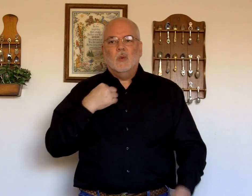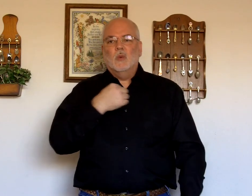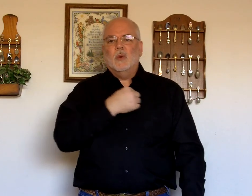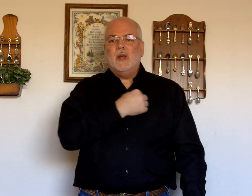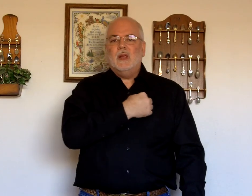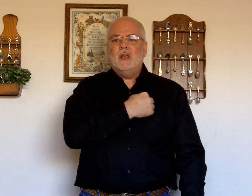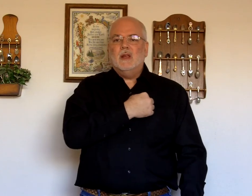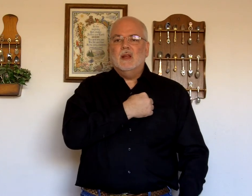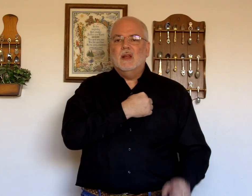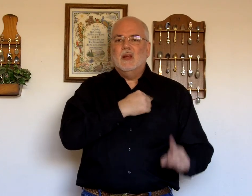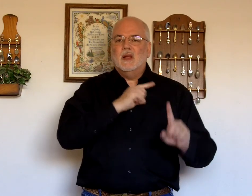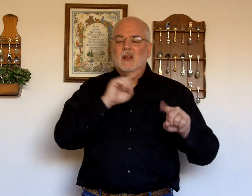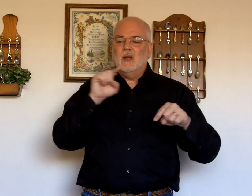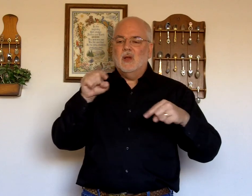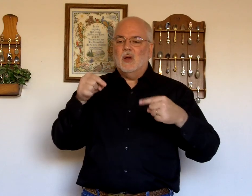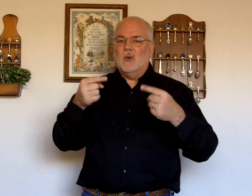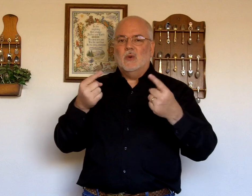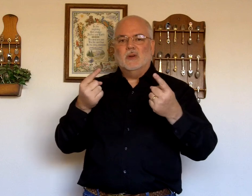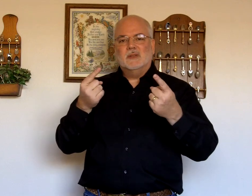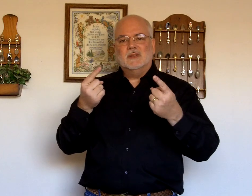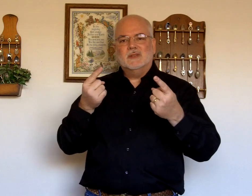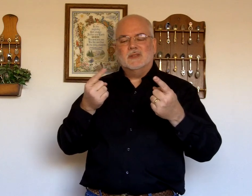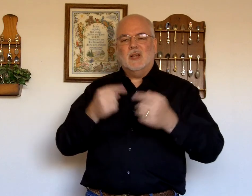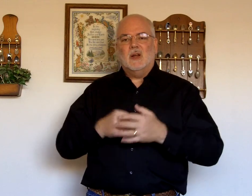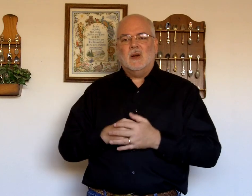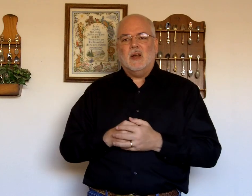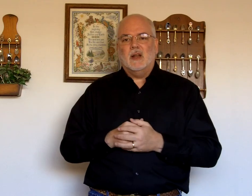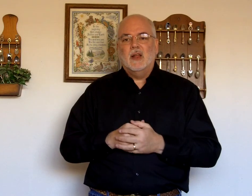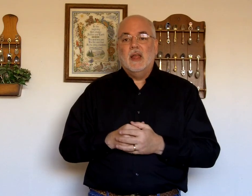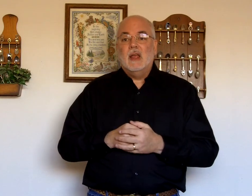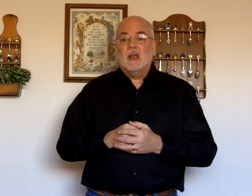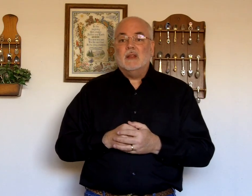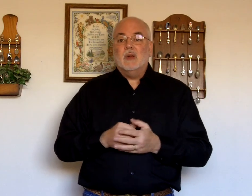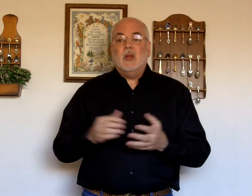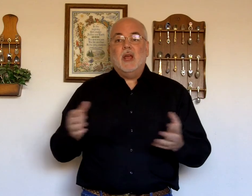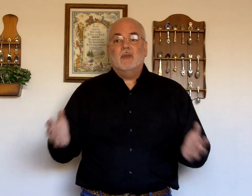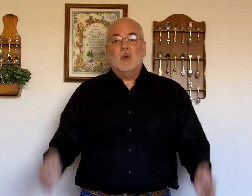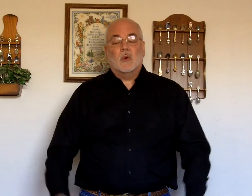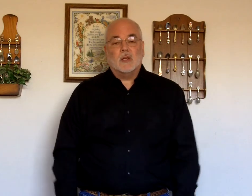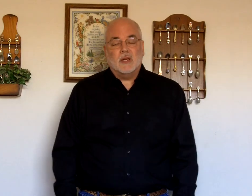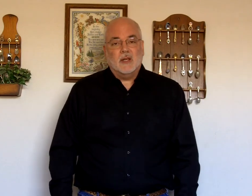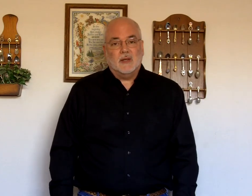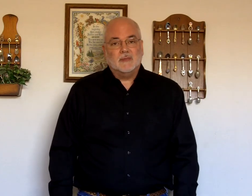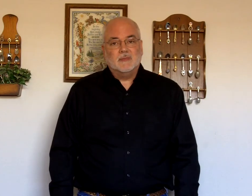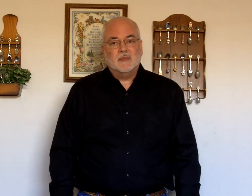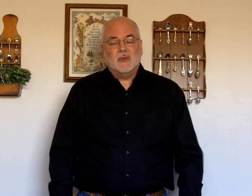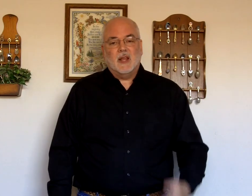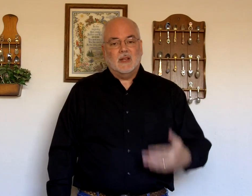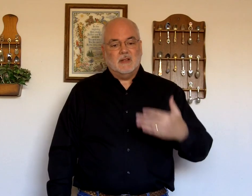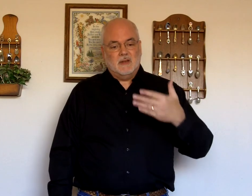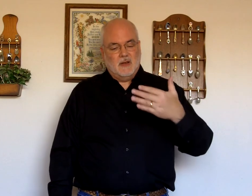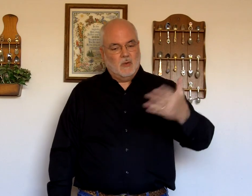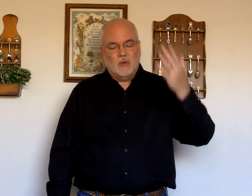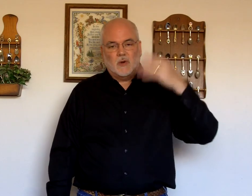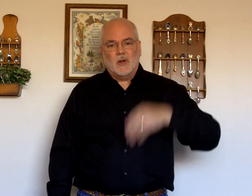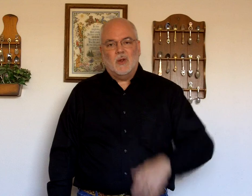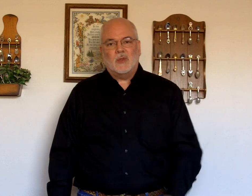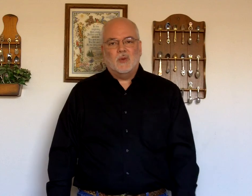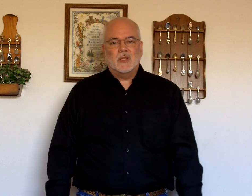We. We. Go. Alright. And then you have the chorus again. And. We've already gone through the